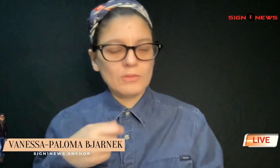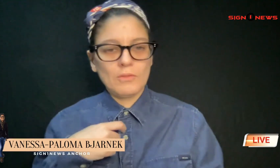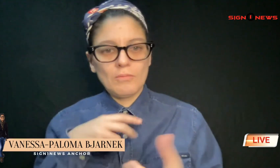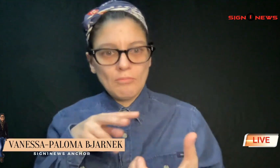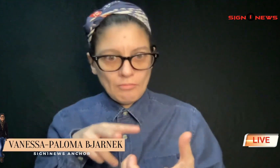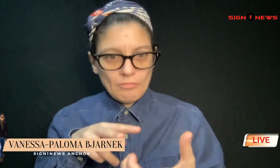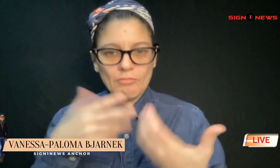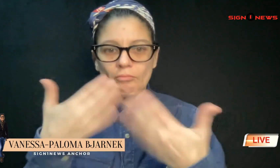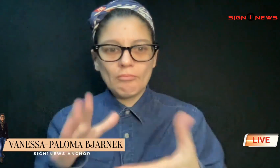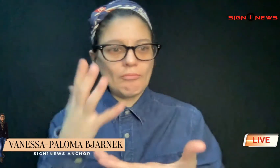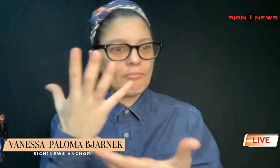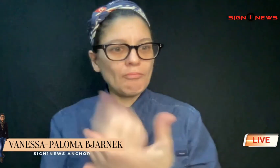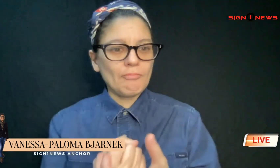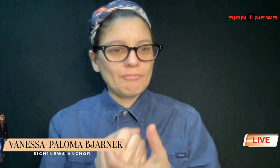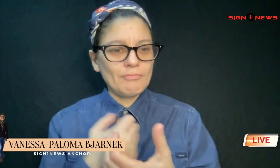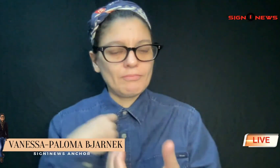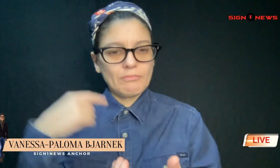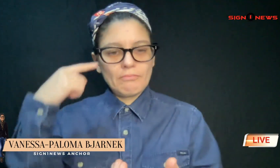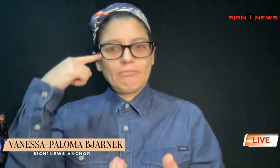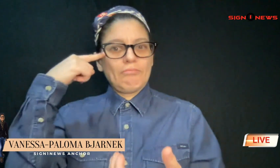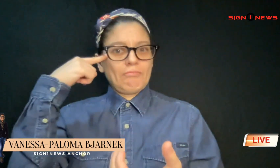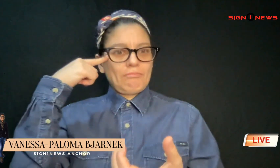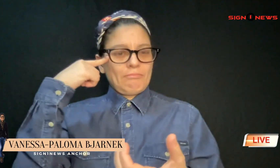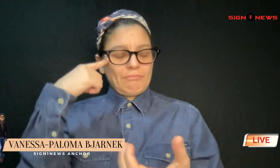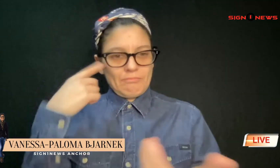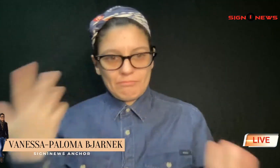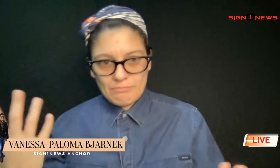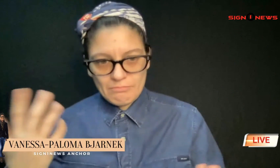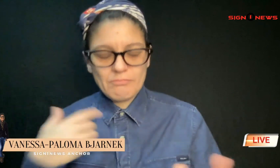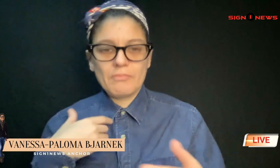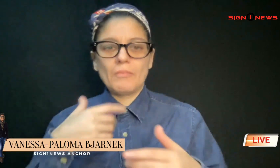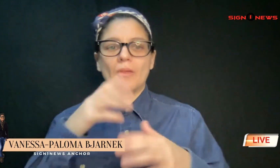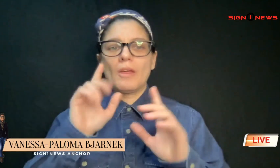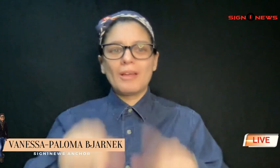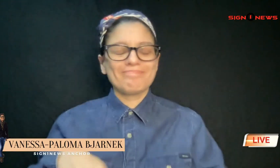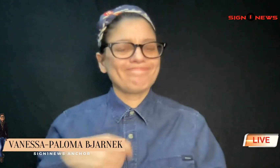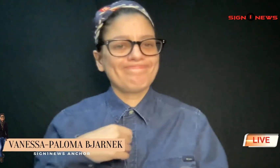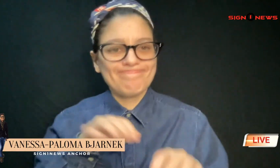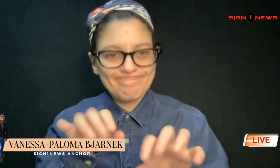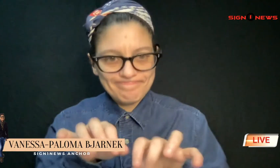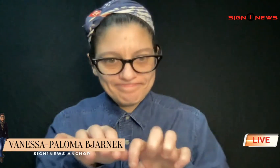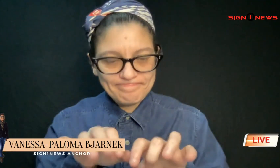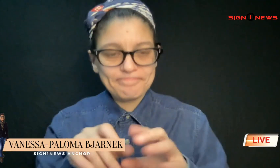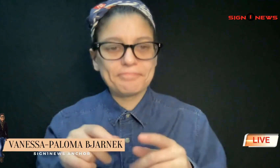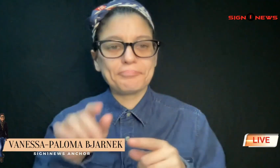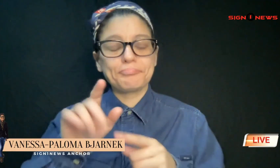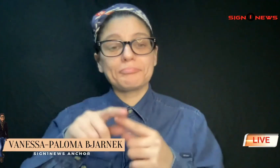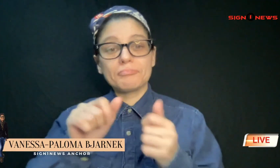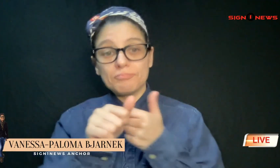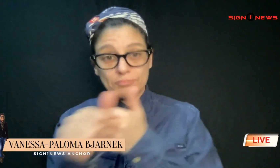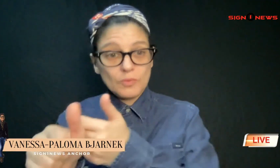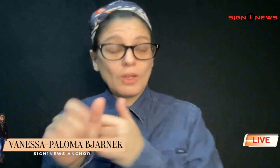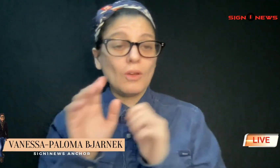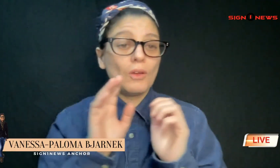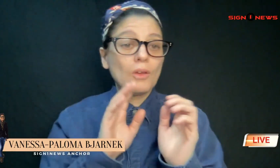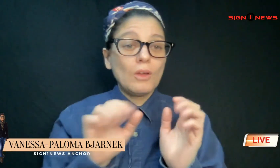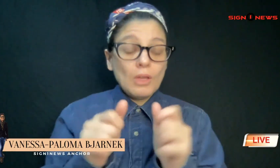and so I responded